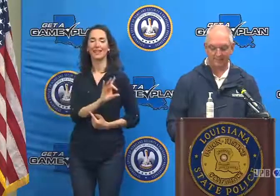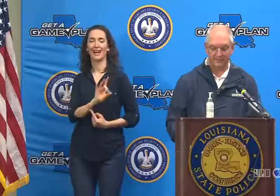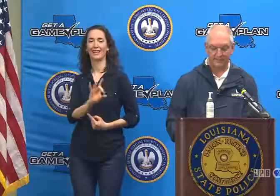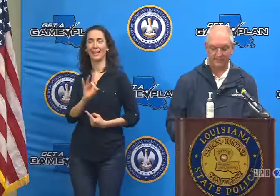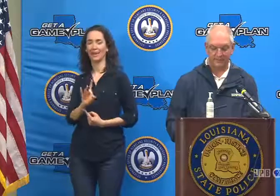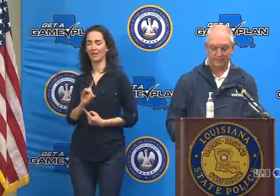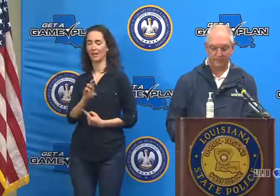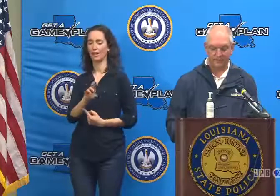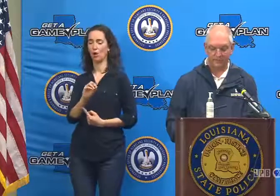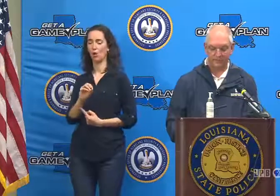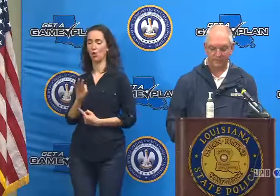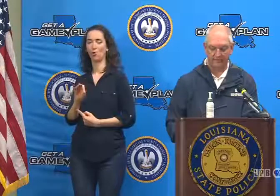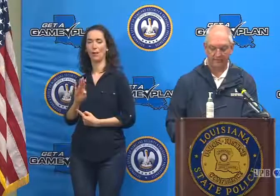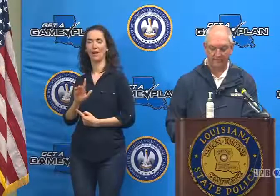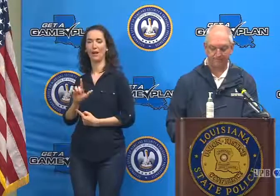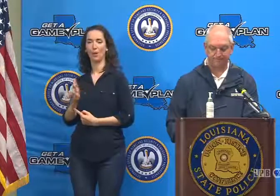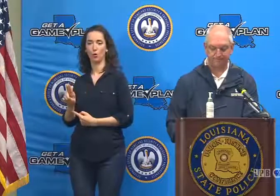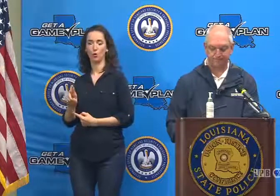-766-3258.